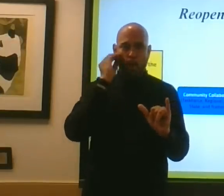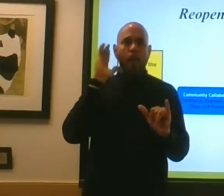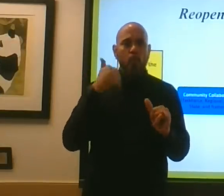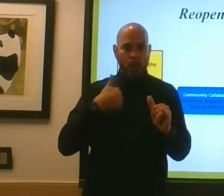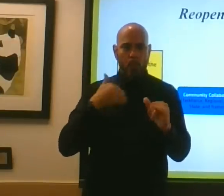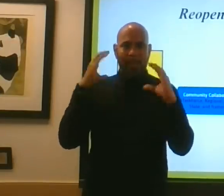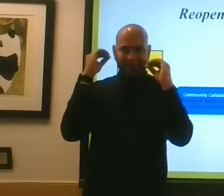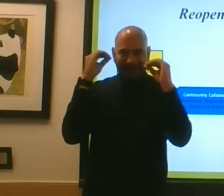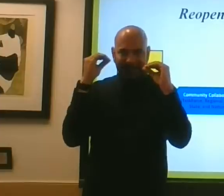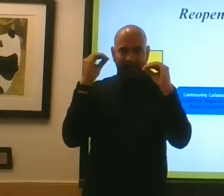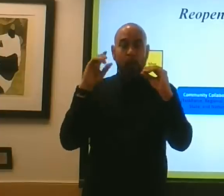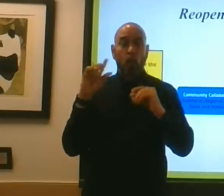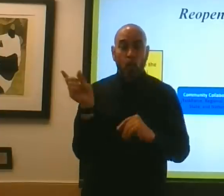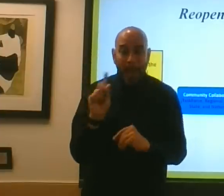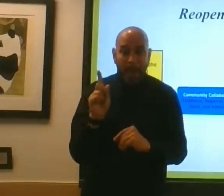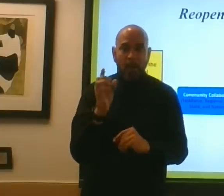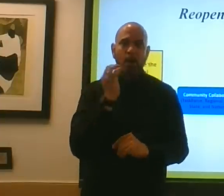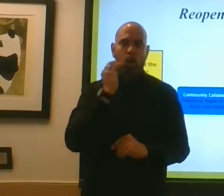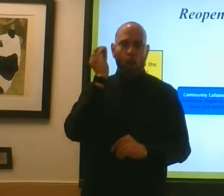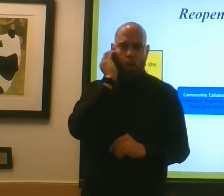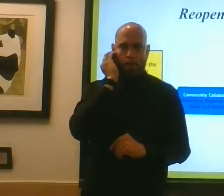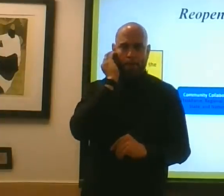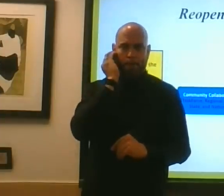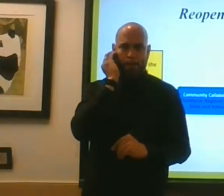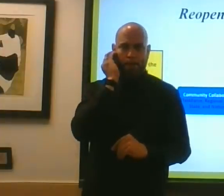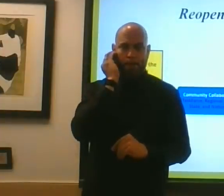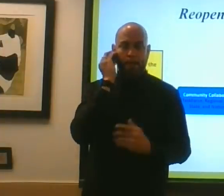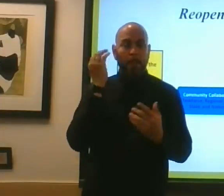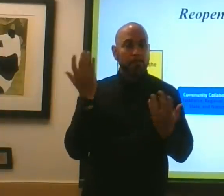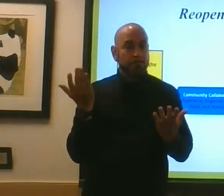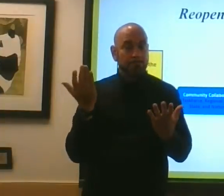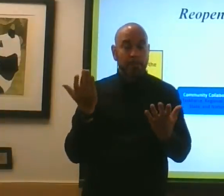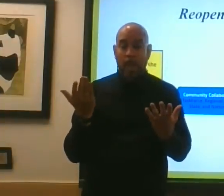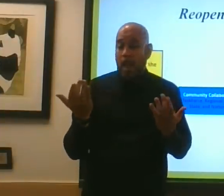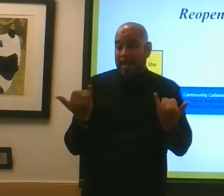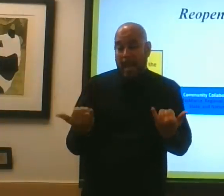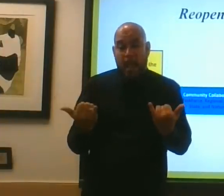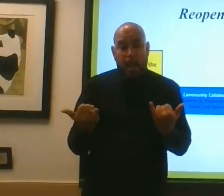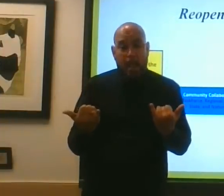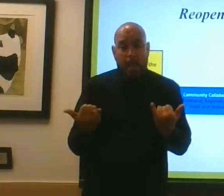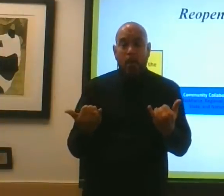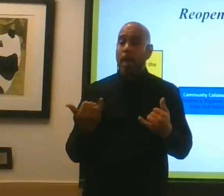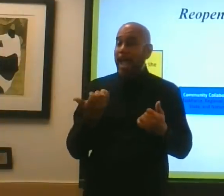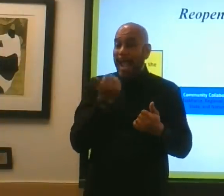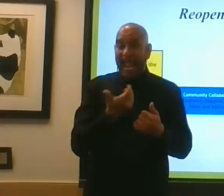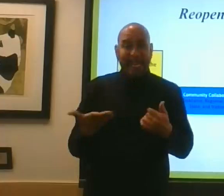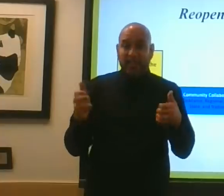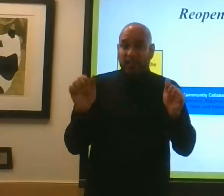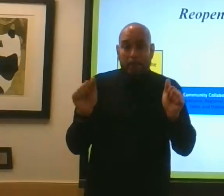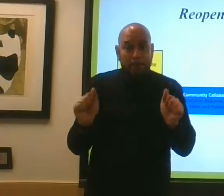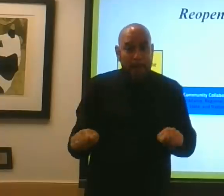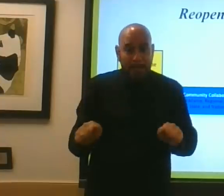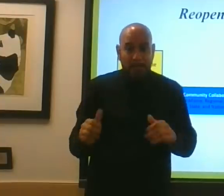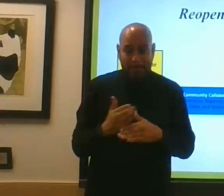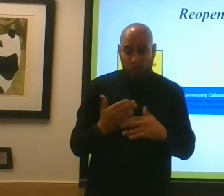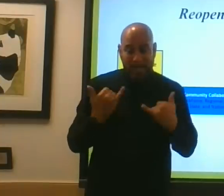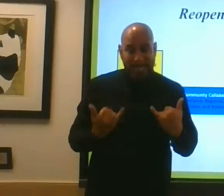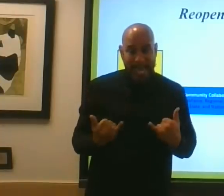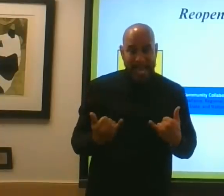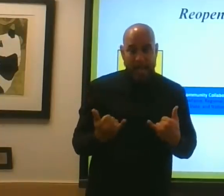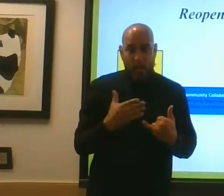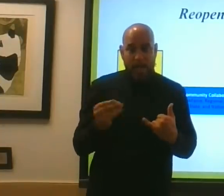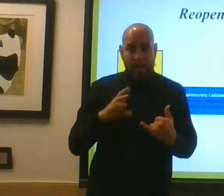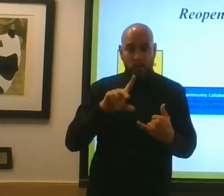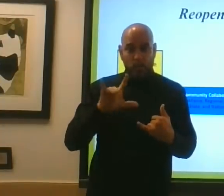virtually. Now, anything is possible between now and August 3rd or July 28th. But as it